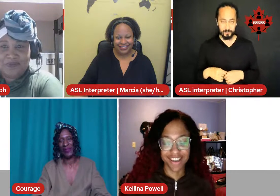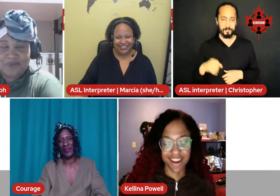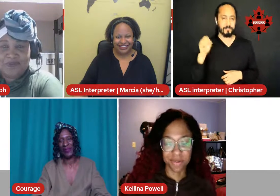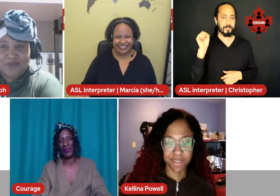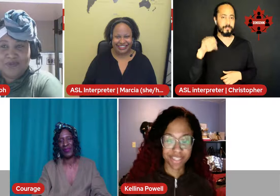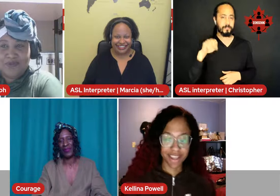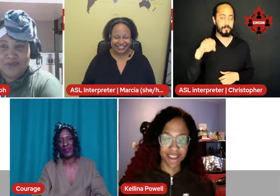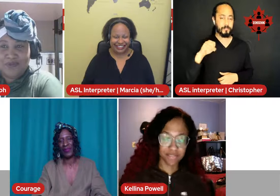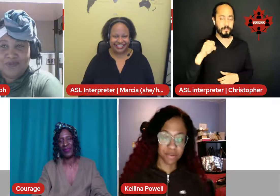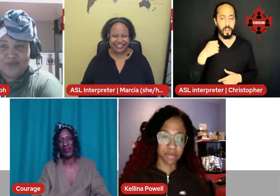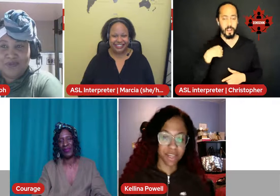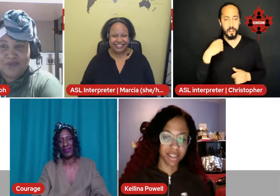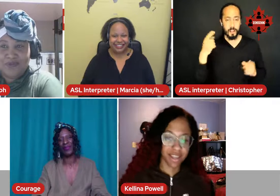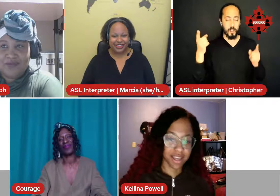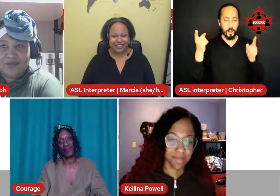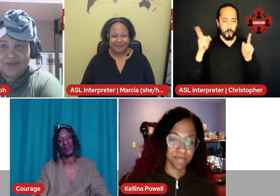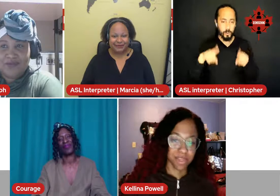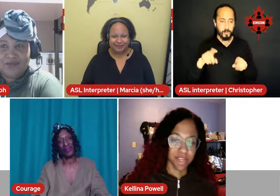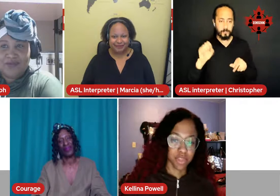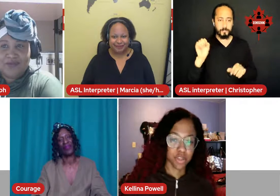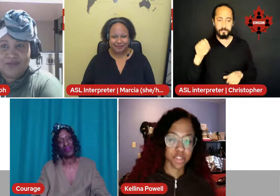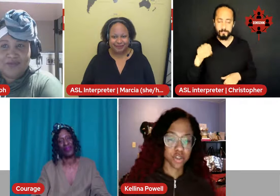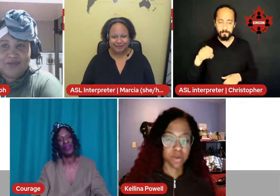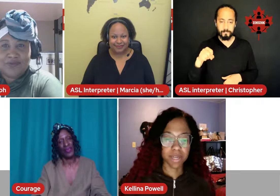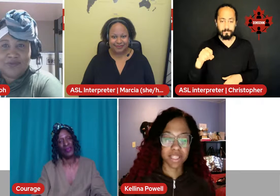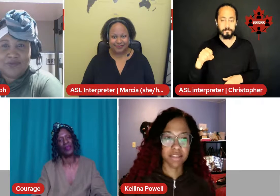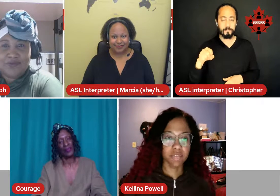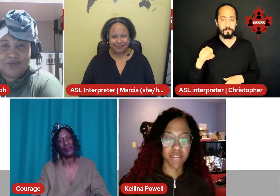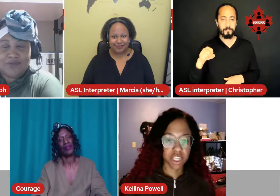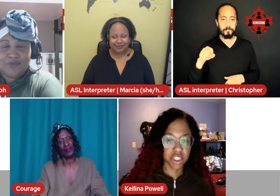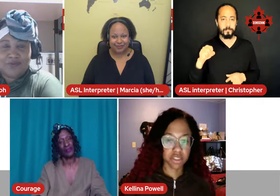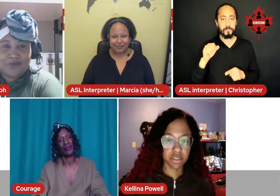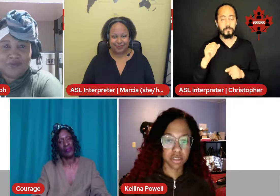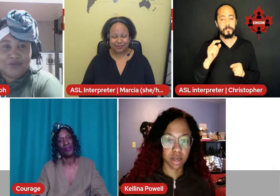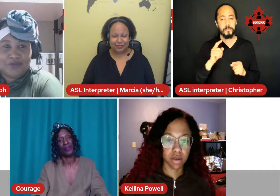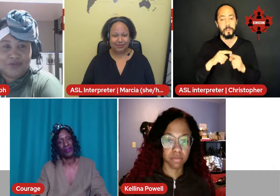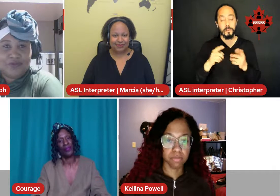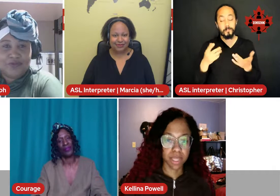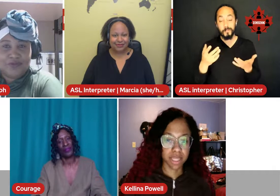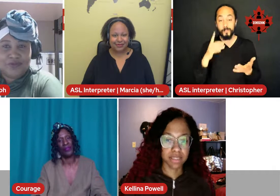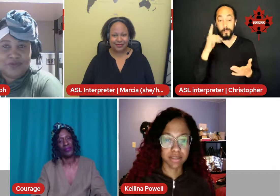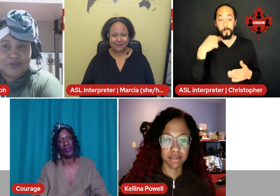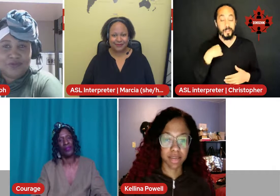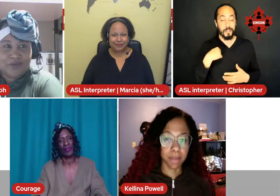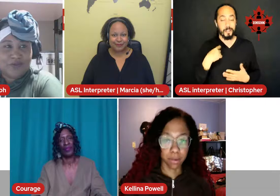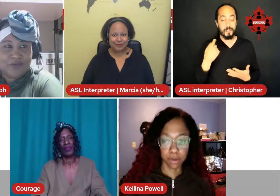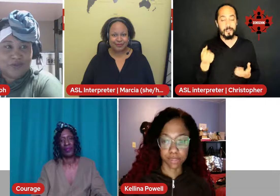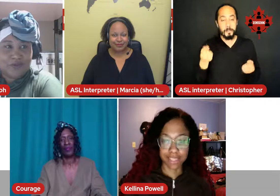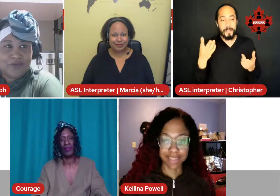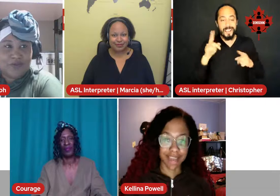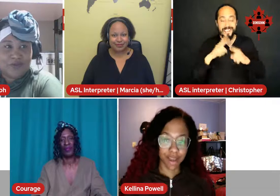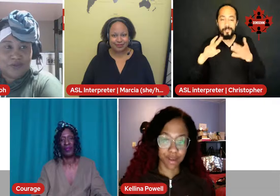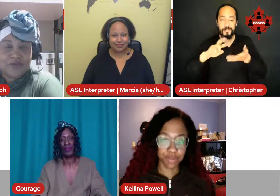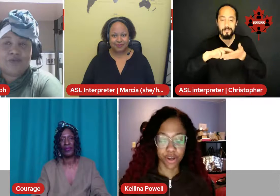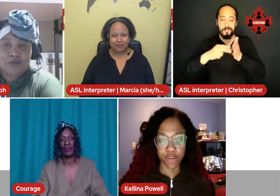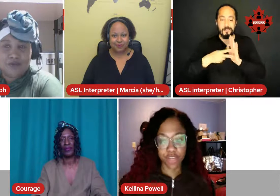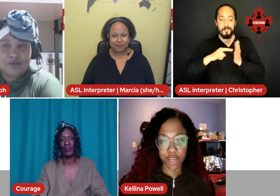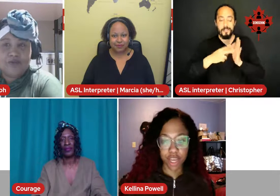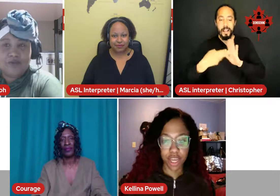I would say for me, like, there's so many definitions of being labeled like deaf, hard of hearing,